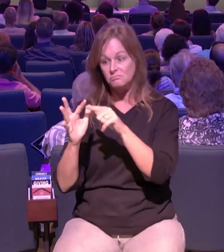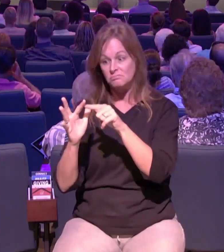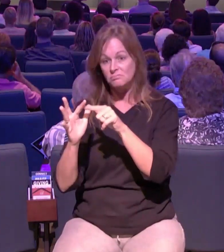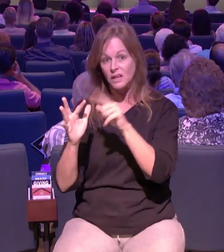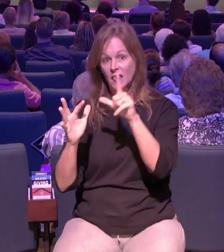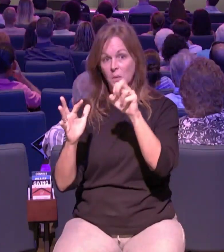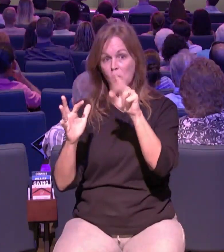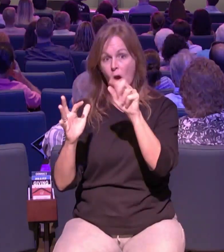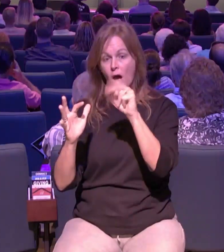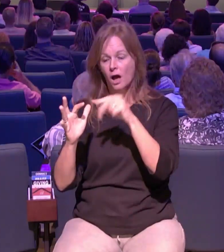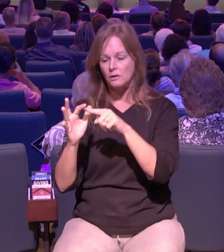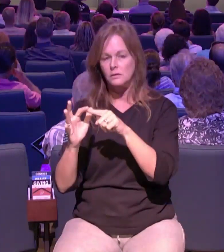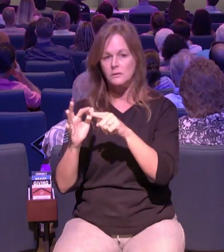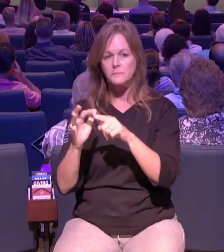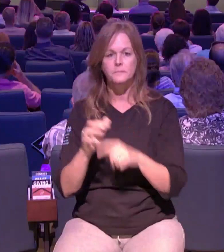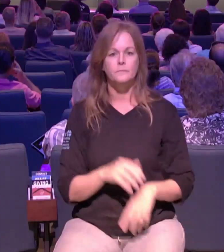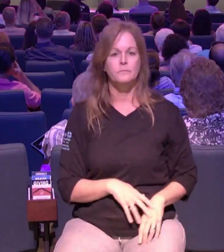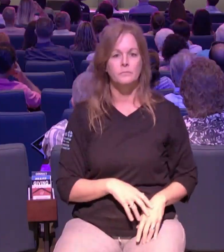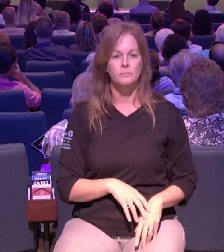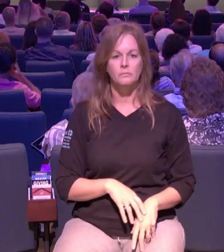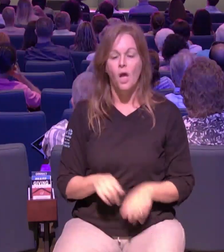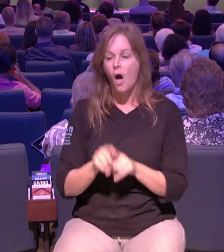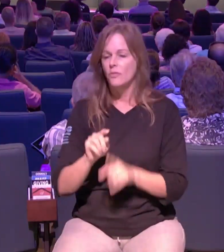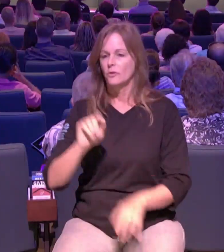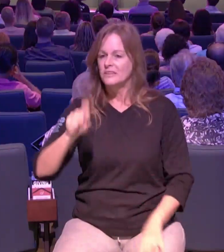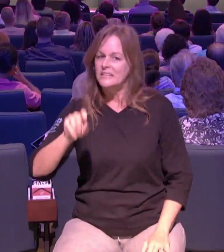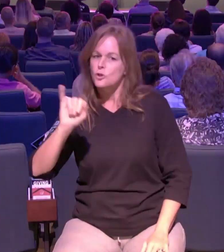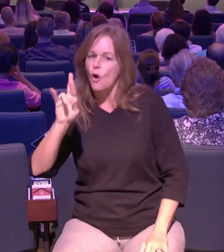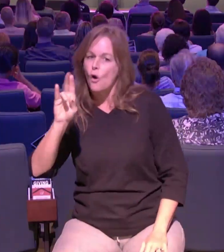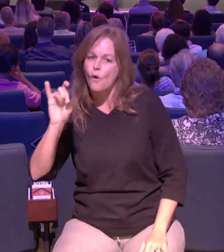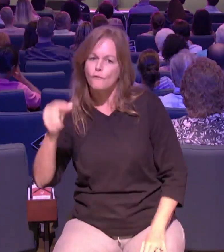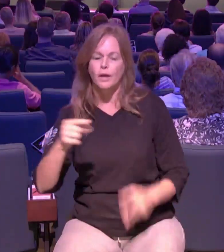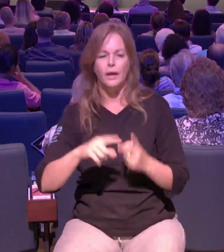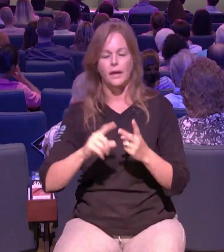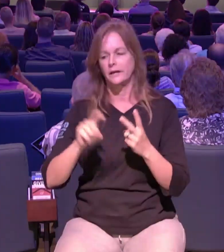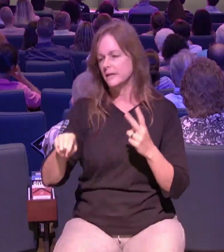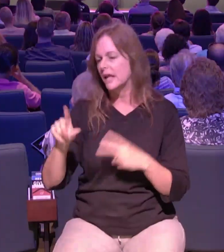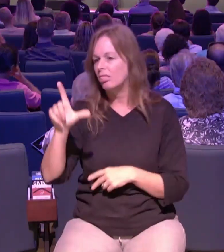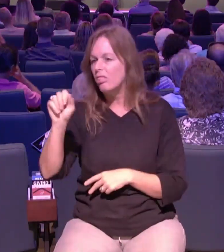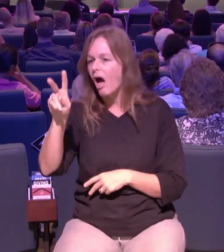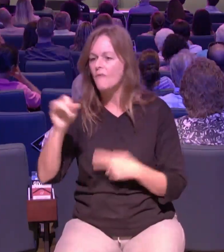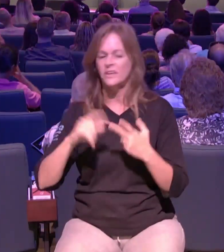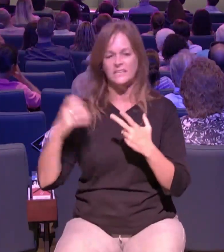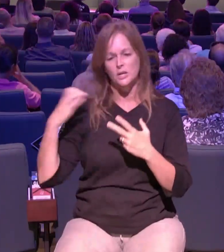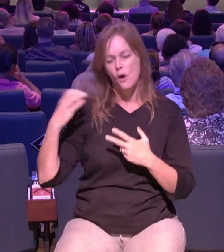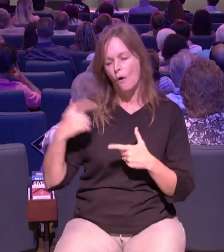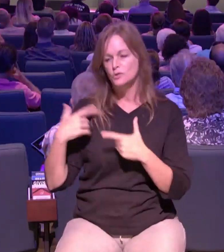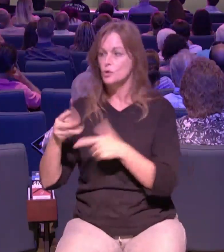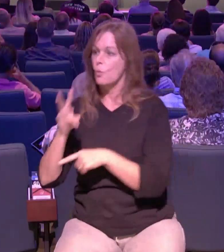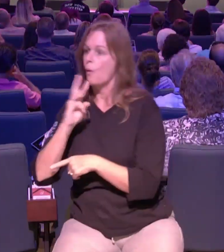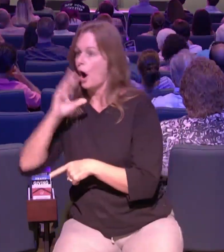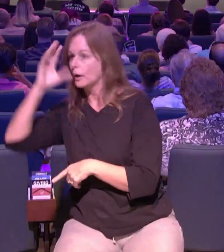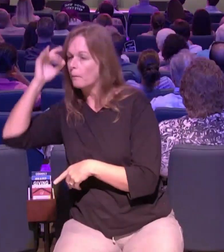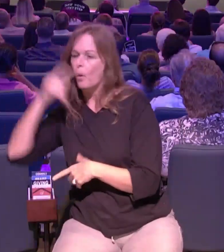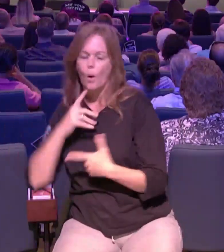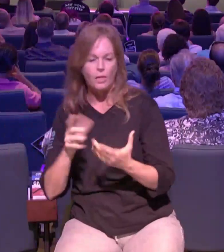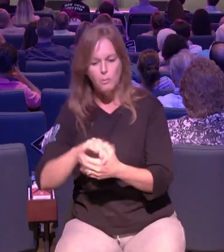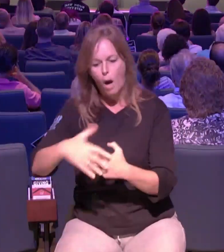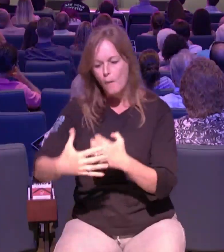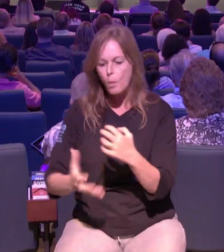this irving and love he needed all of them to be able to he needed the coaches and the trainers and the water boys and the ball boys everybody on the team